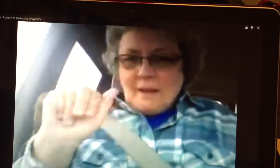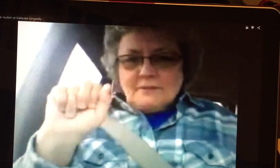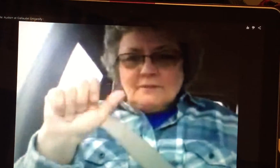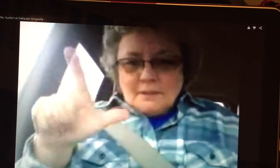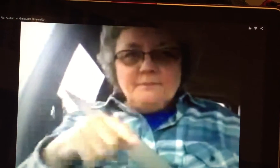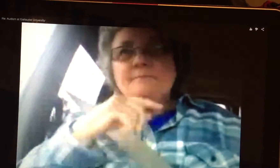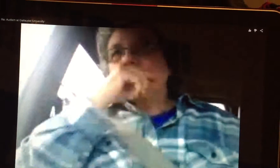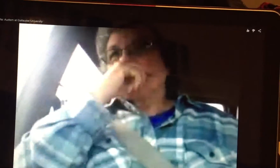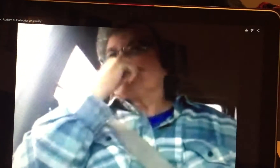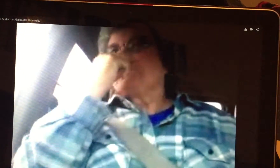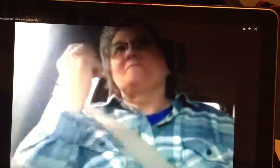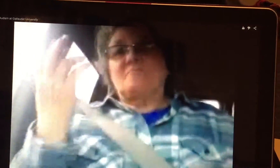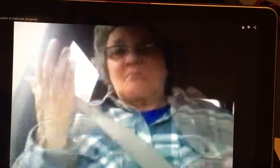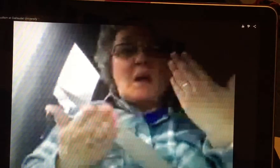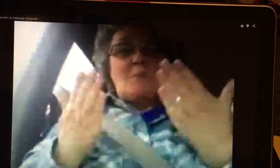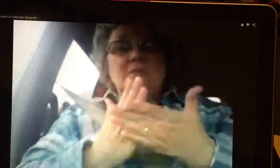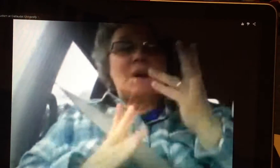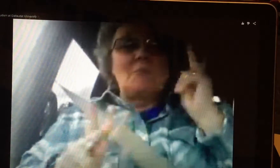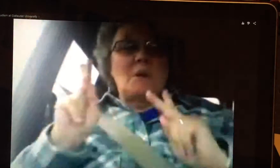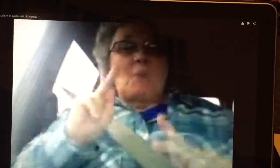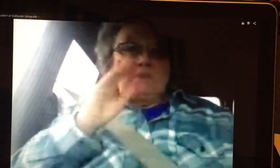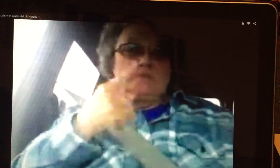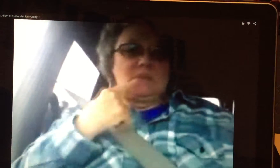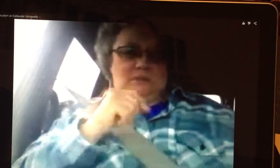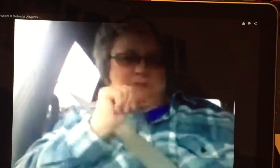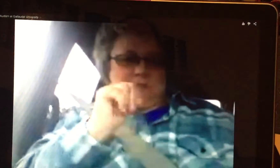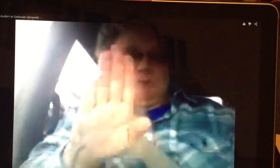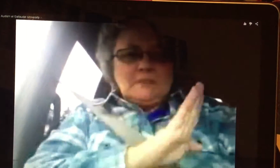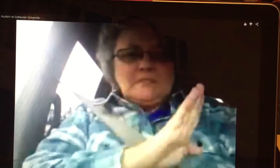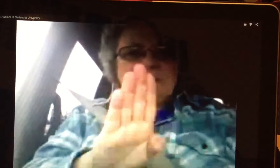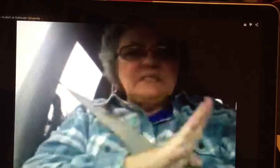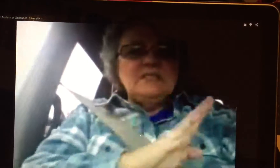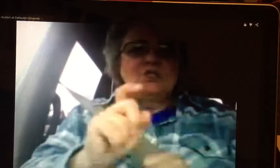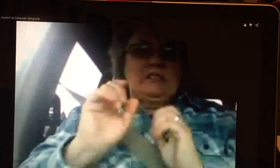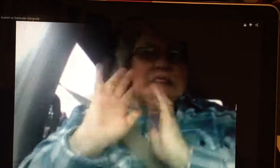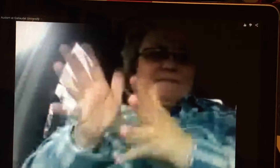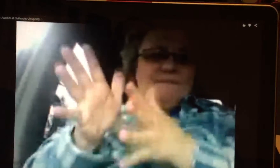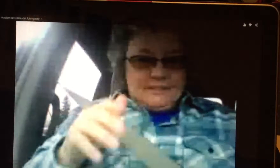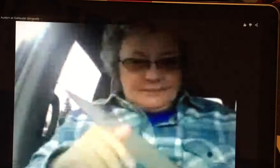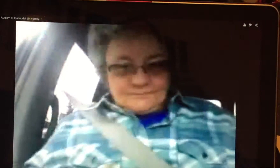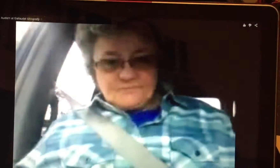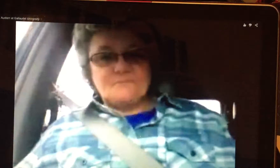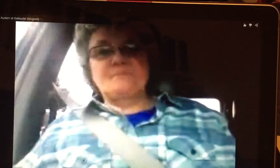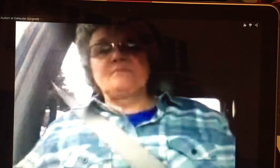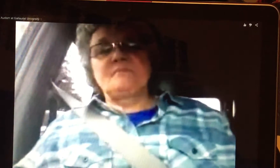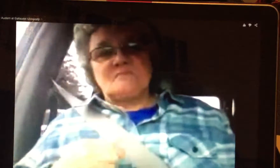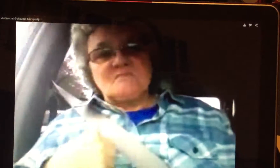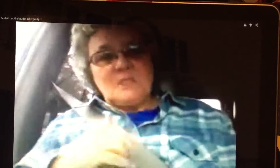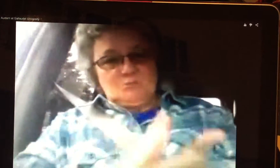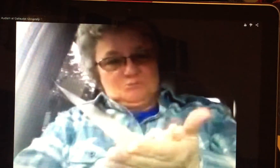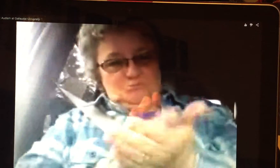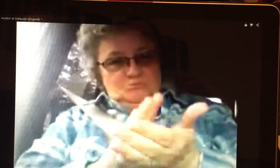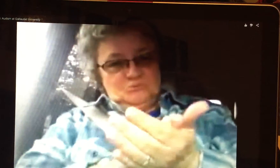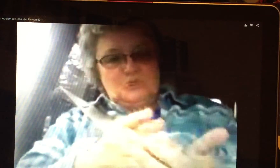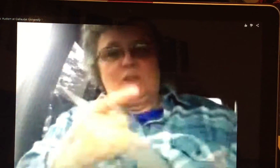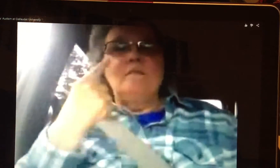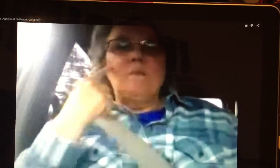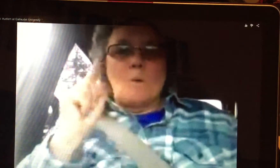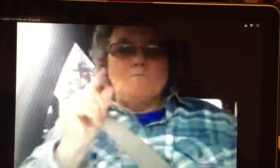appreciate you going forward with him and saying something some people would say you know that's none of your business just leave it but I